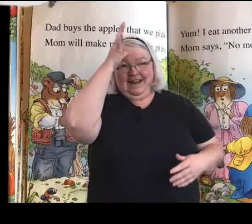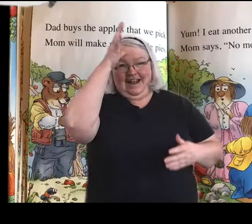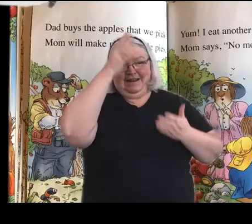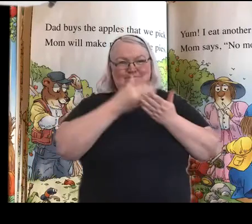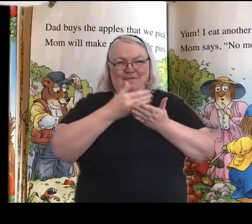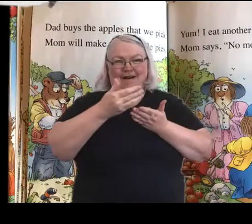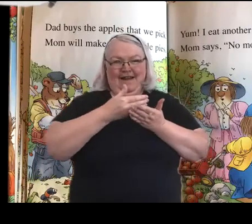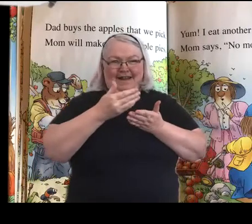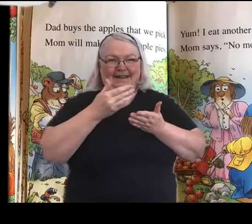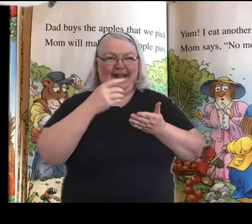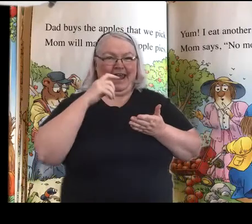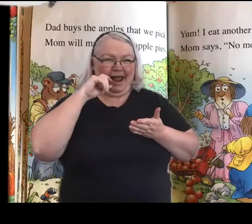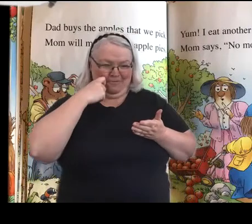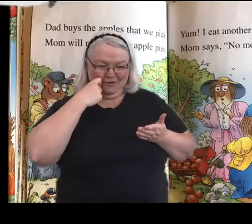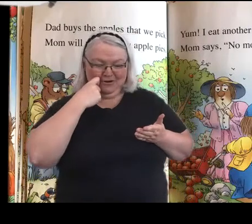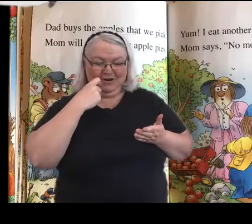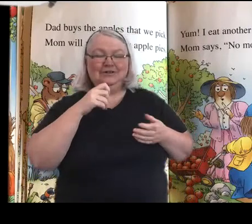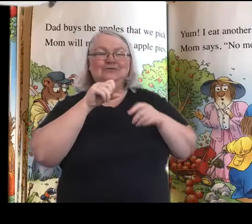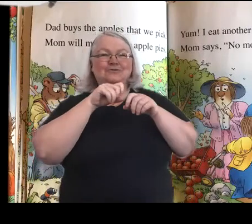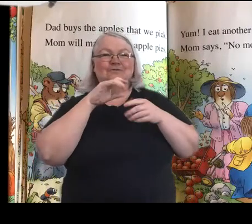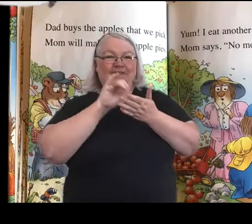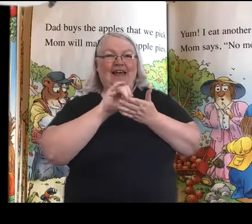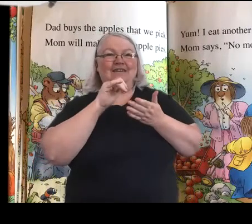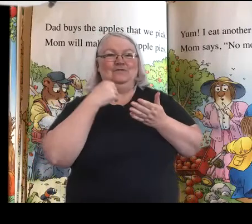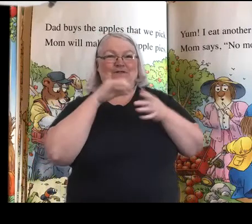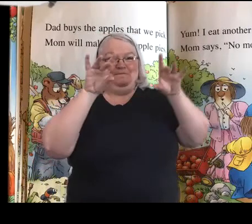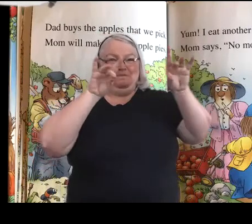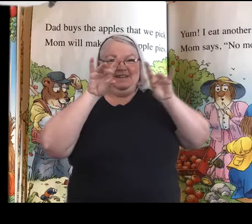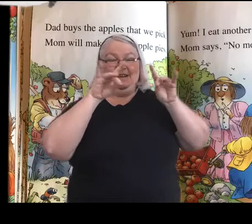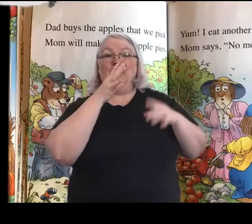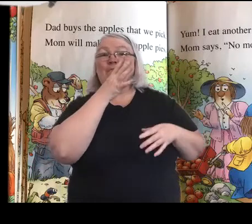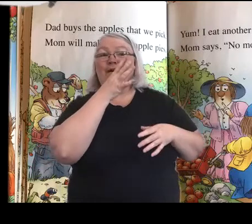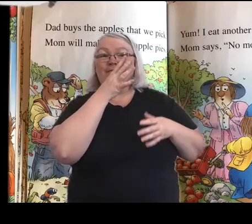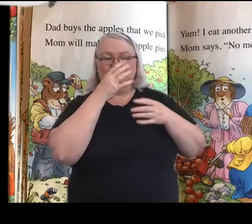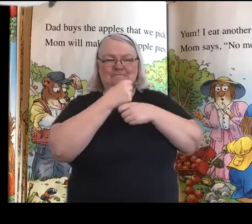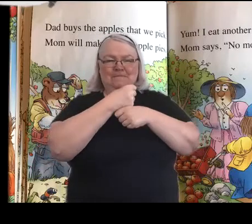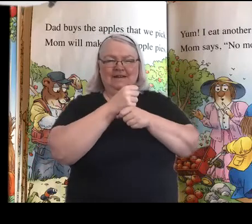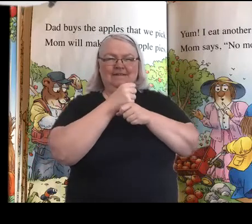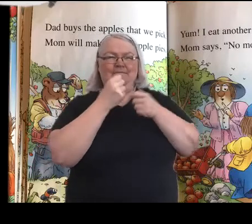Dad buys the apples we pick. Mom will make many apple pies.